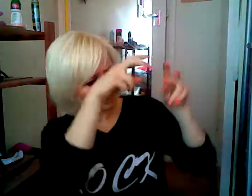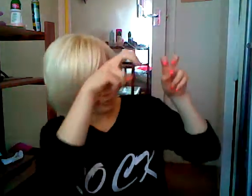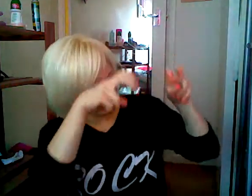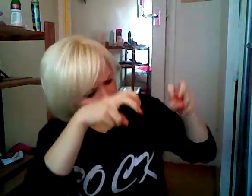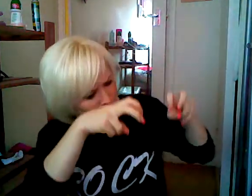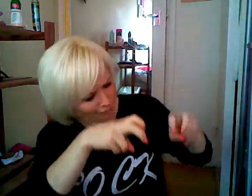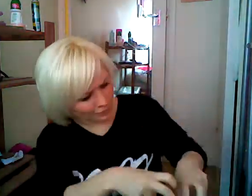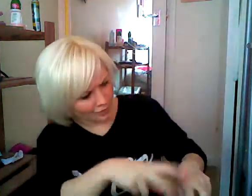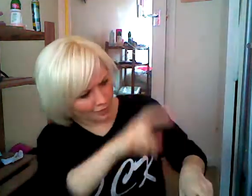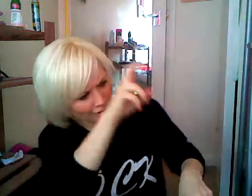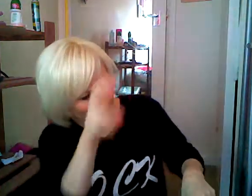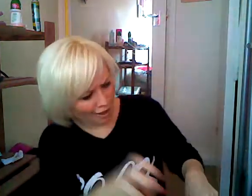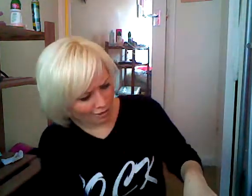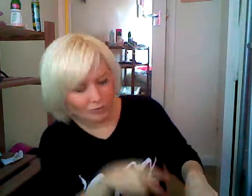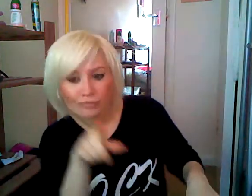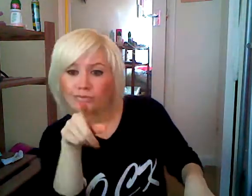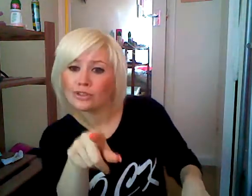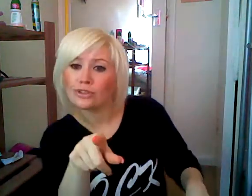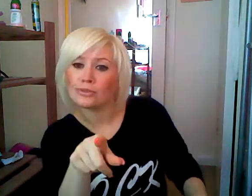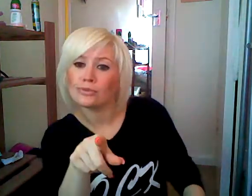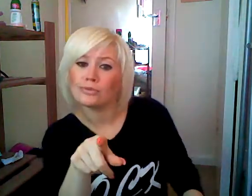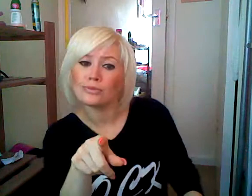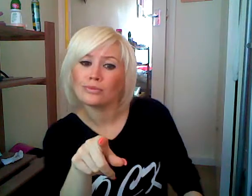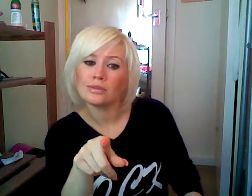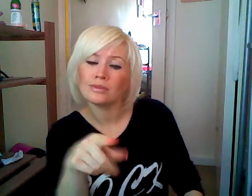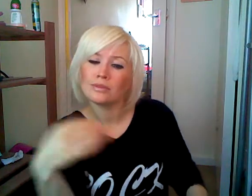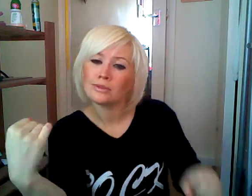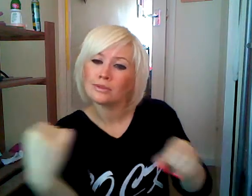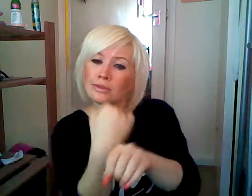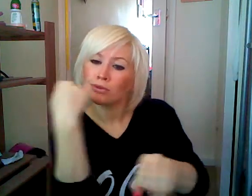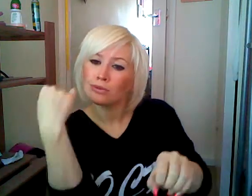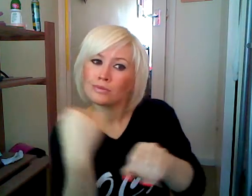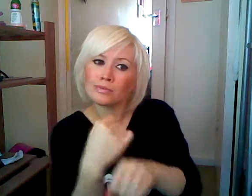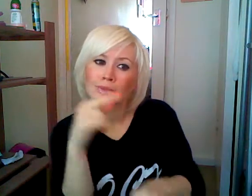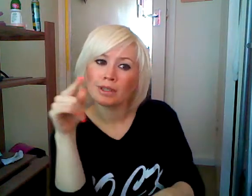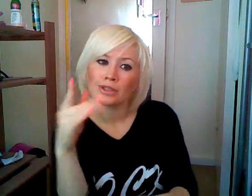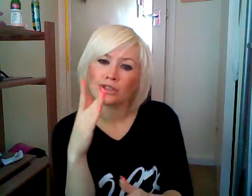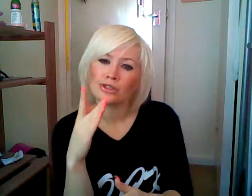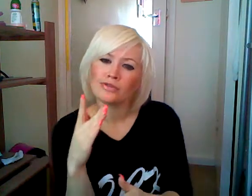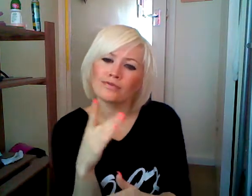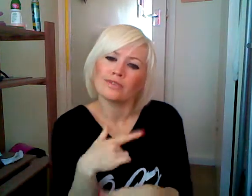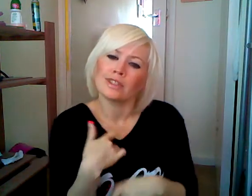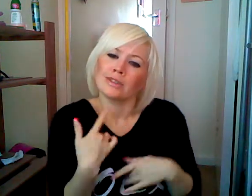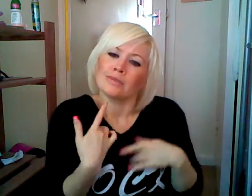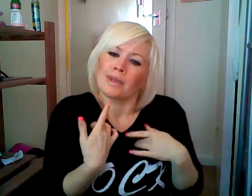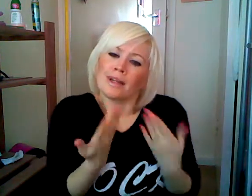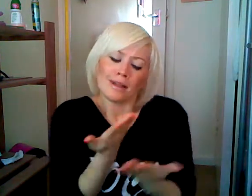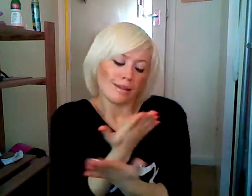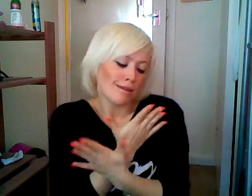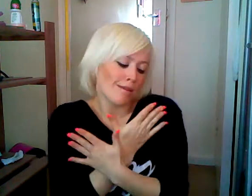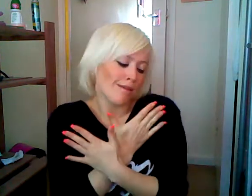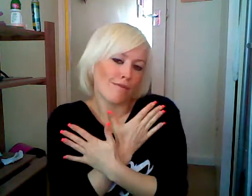the earth for you, to make you feel my love,